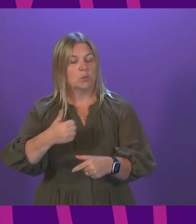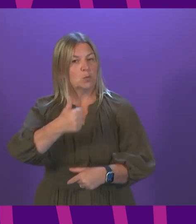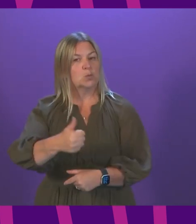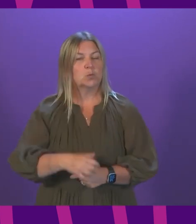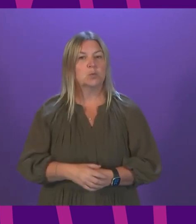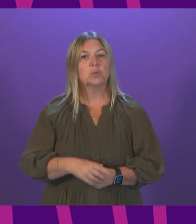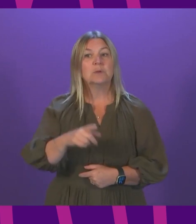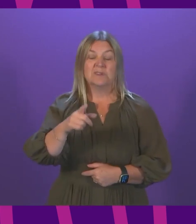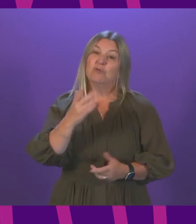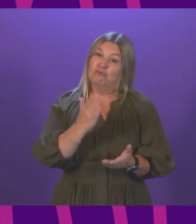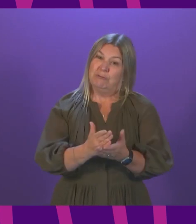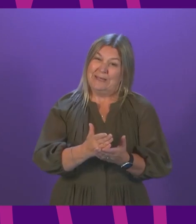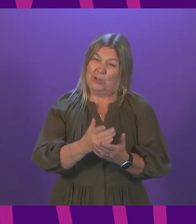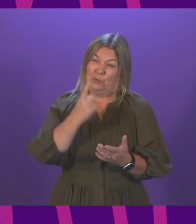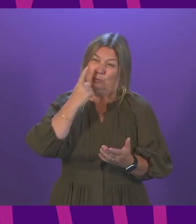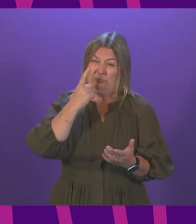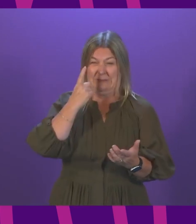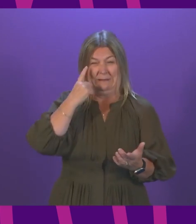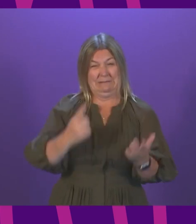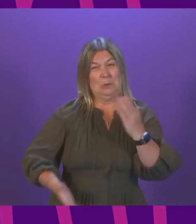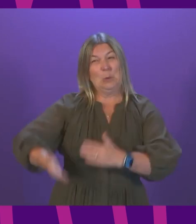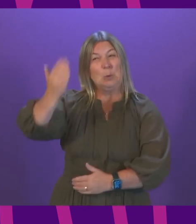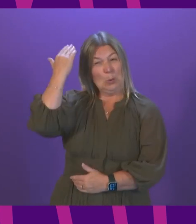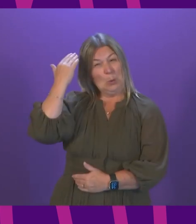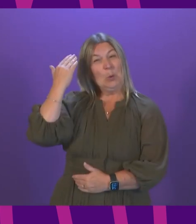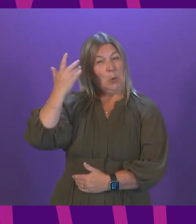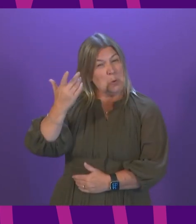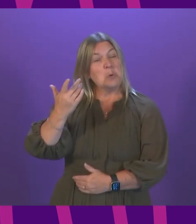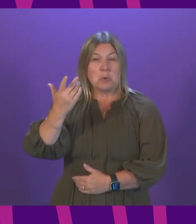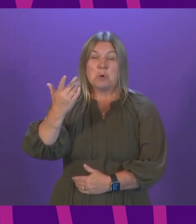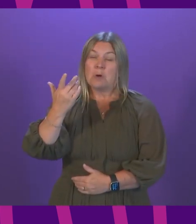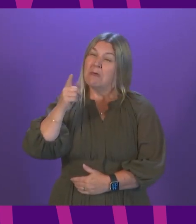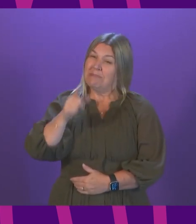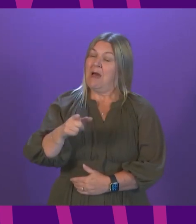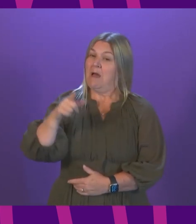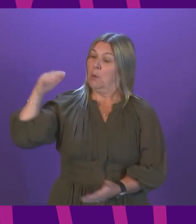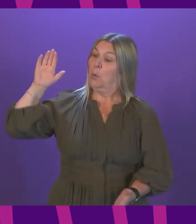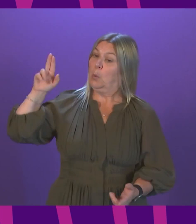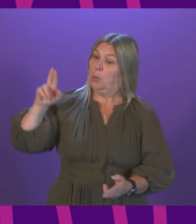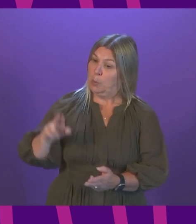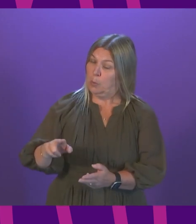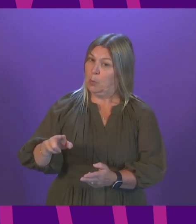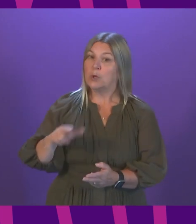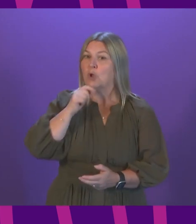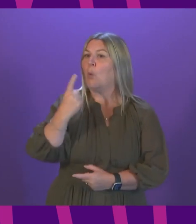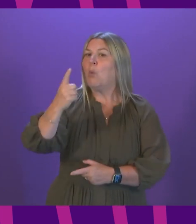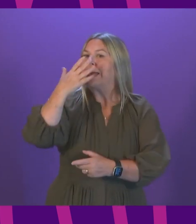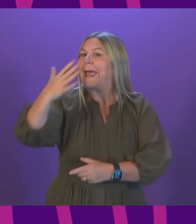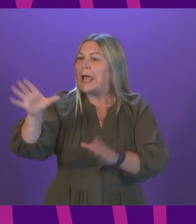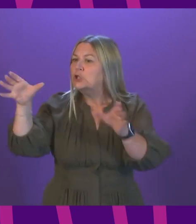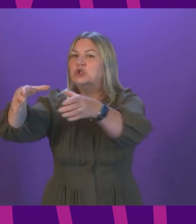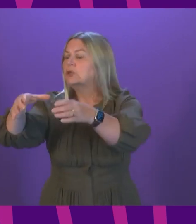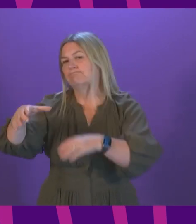in contrast to previous weeks, the fall in cases is spread across all age groups, with declines of more than